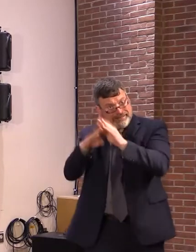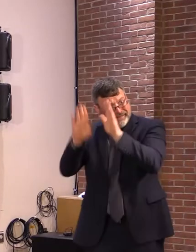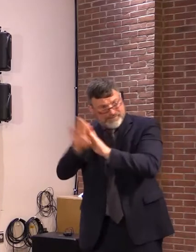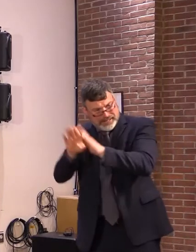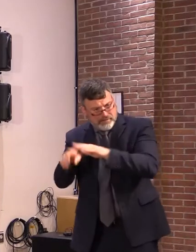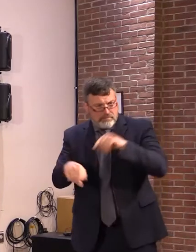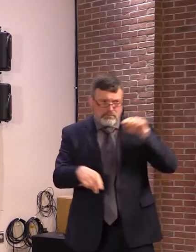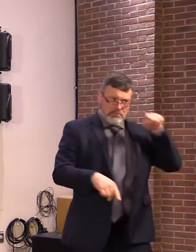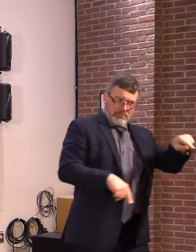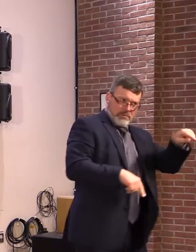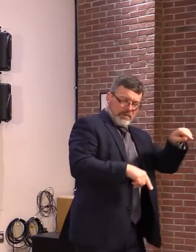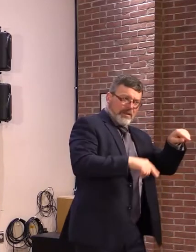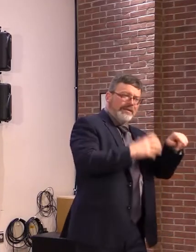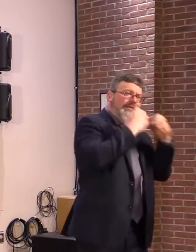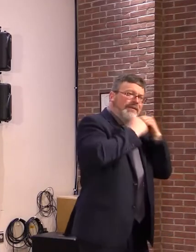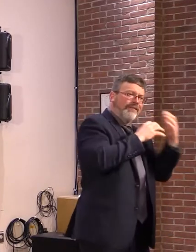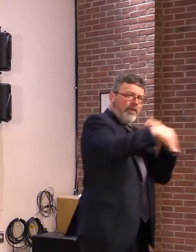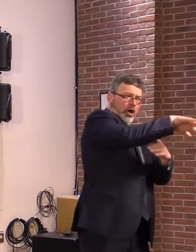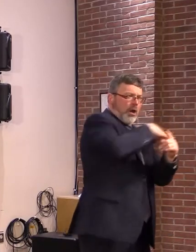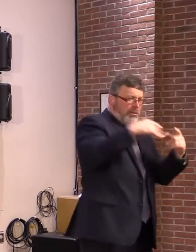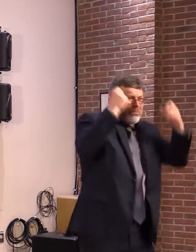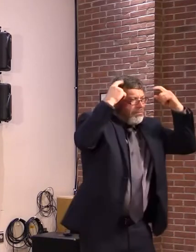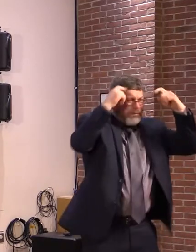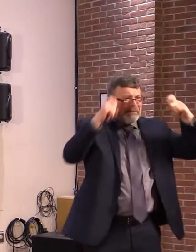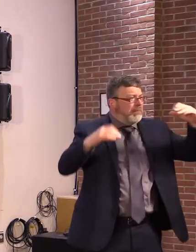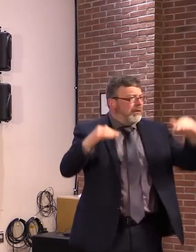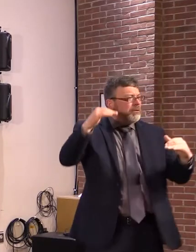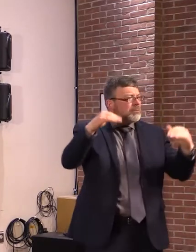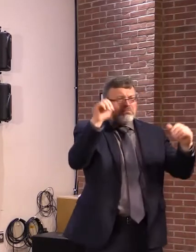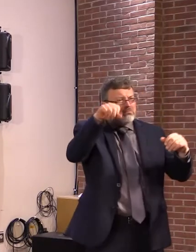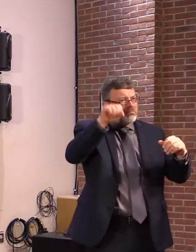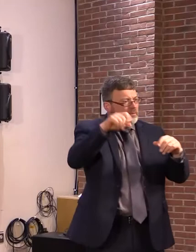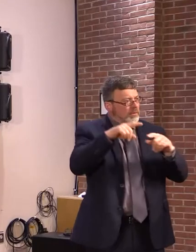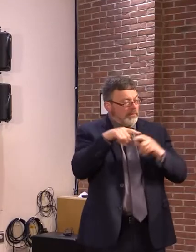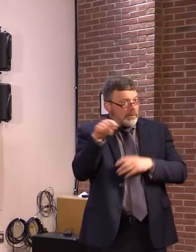place to call home in our downtowns and village centers. Thank you.